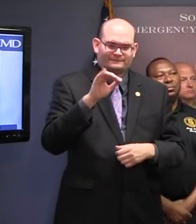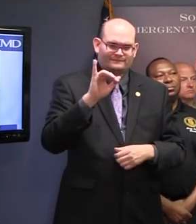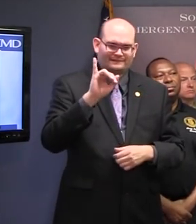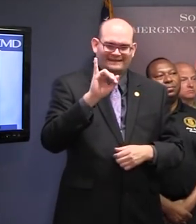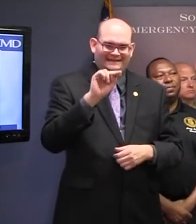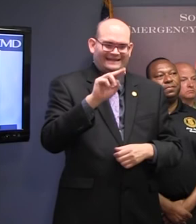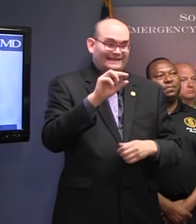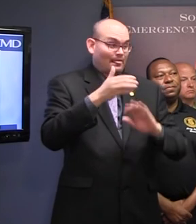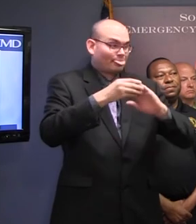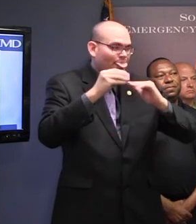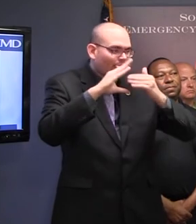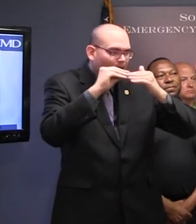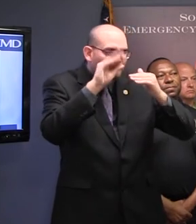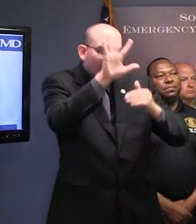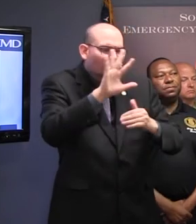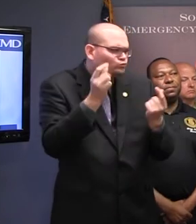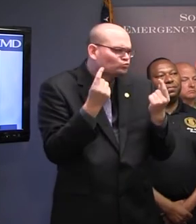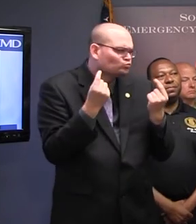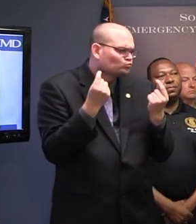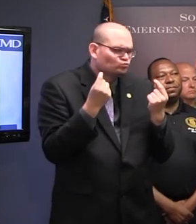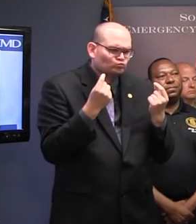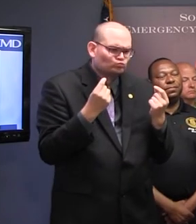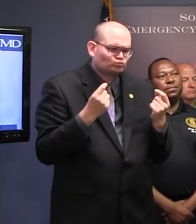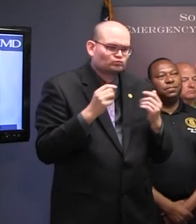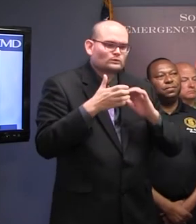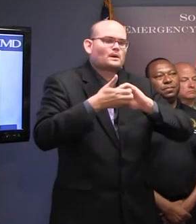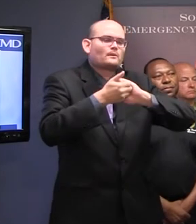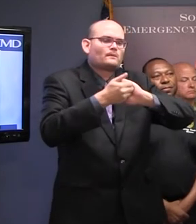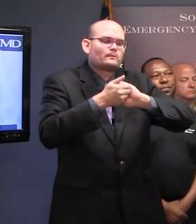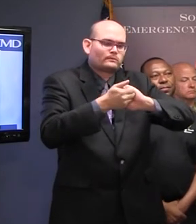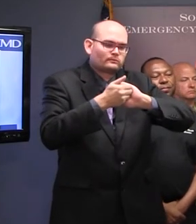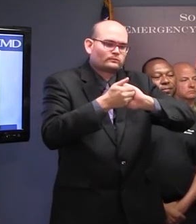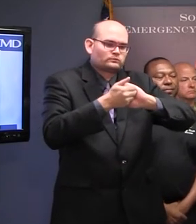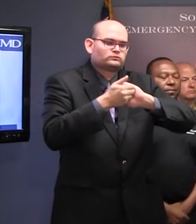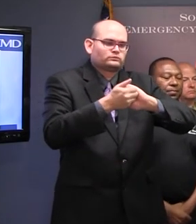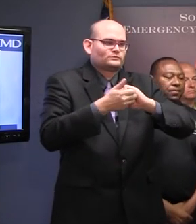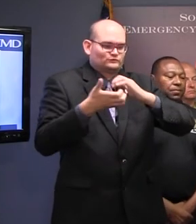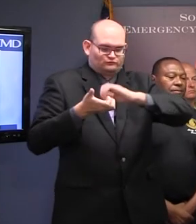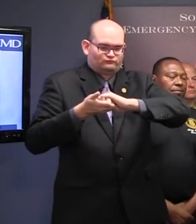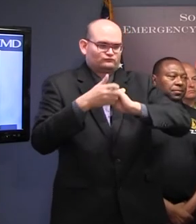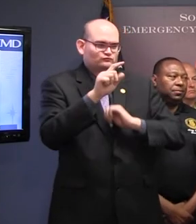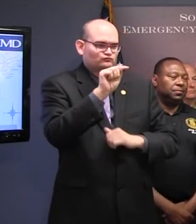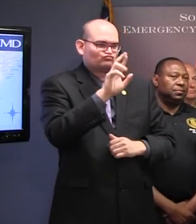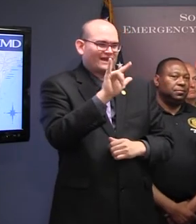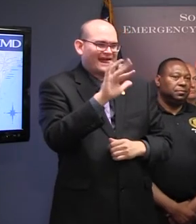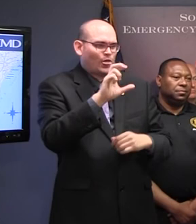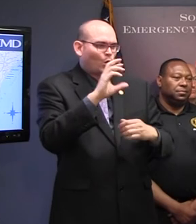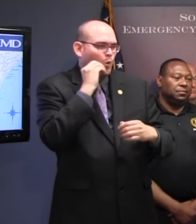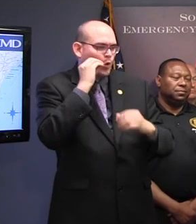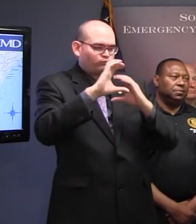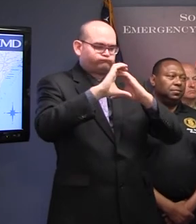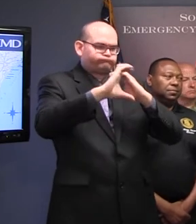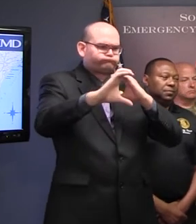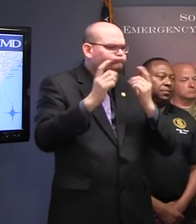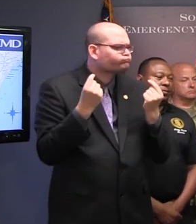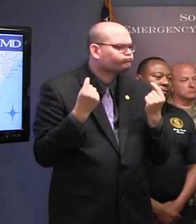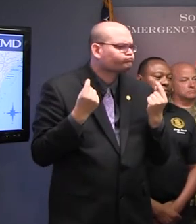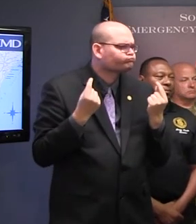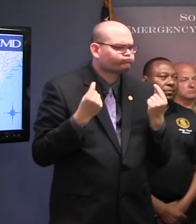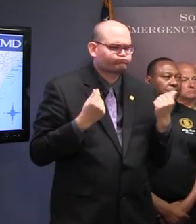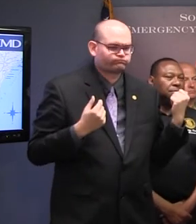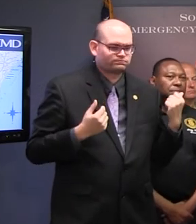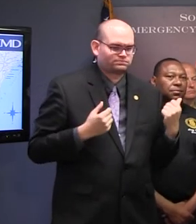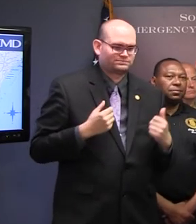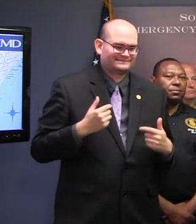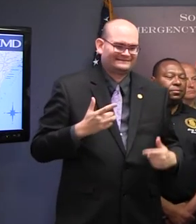that may not be as sound as break or anything else? I think the local emergency managers would be best to give advice on